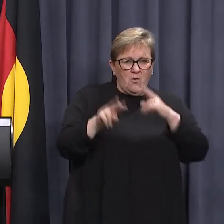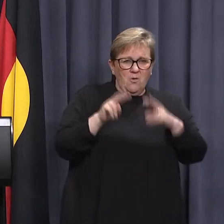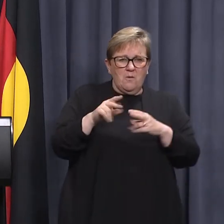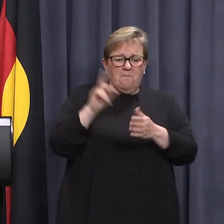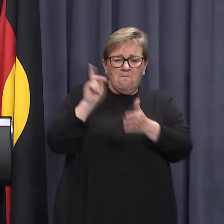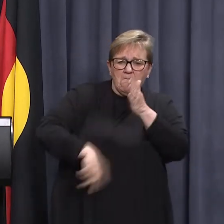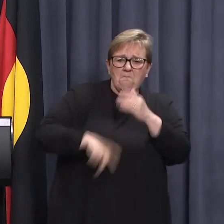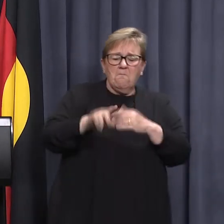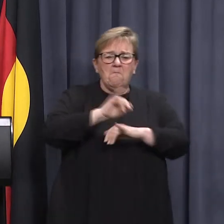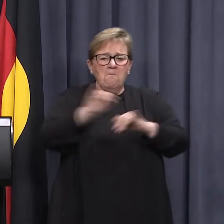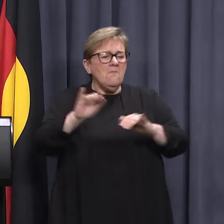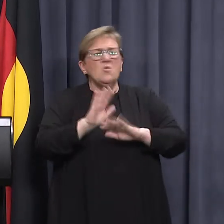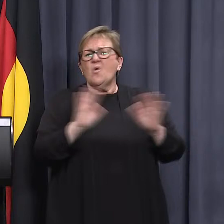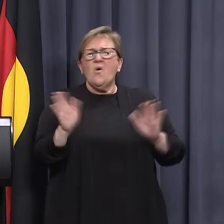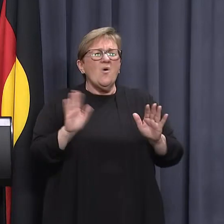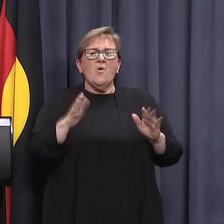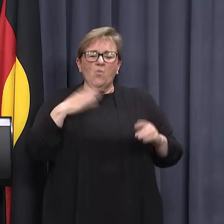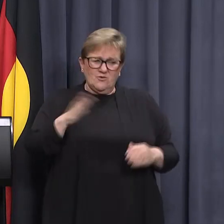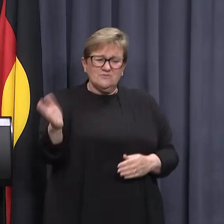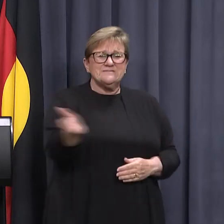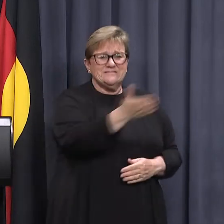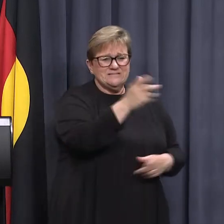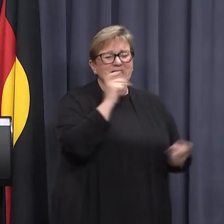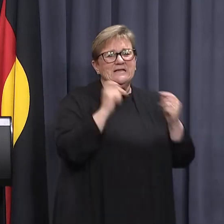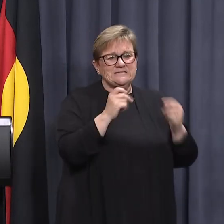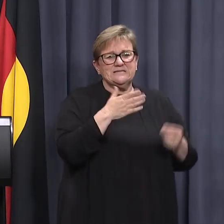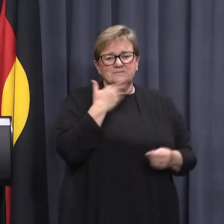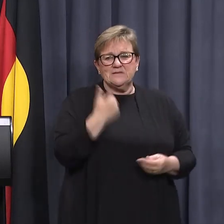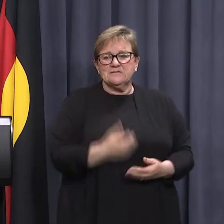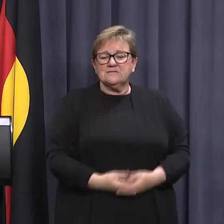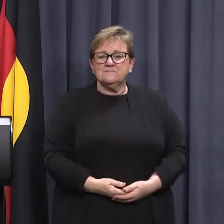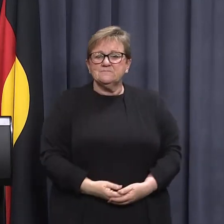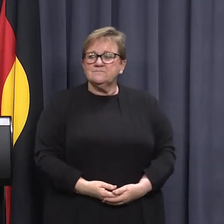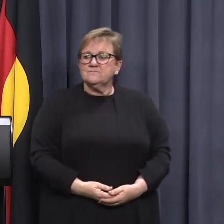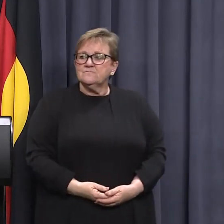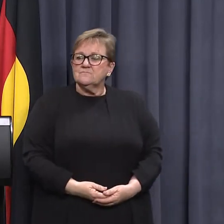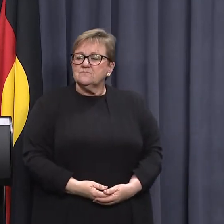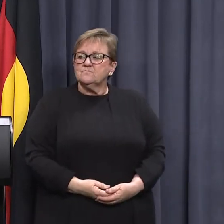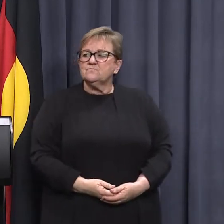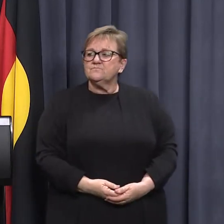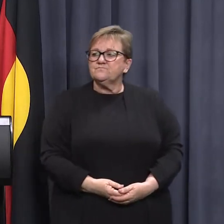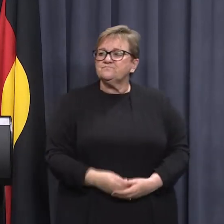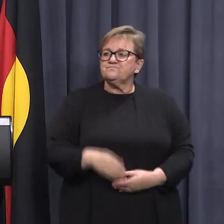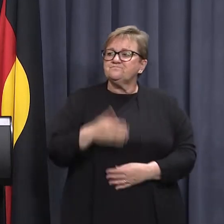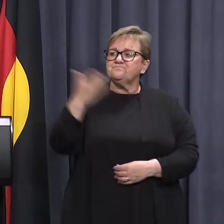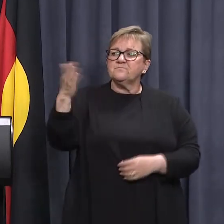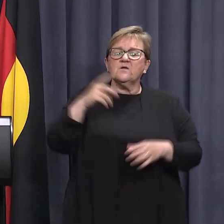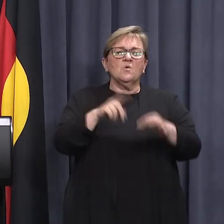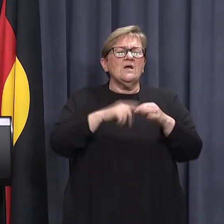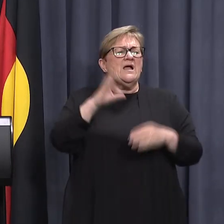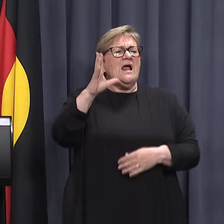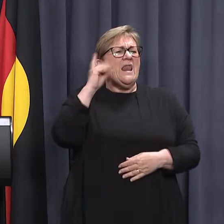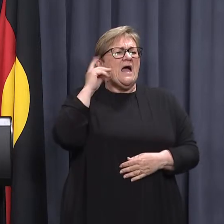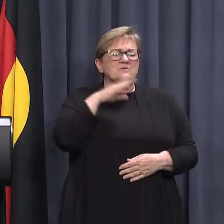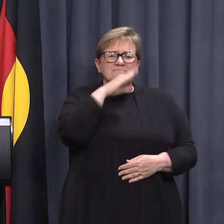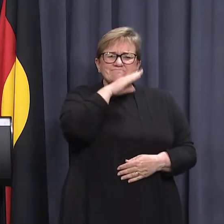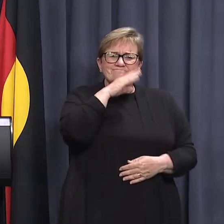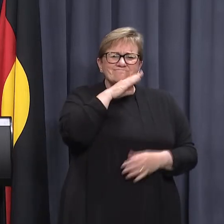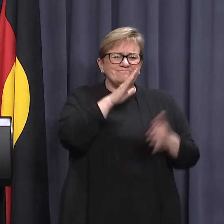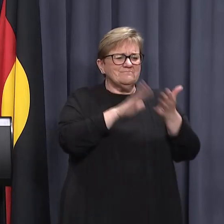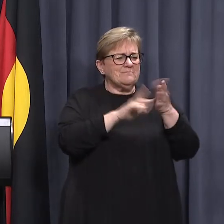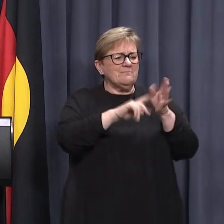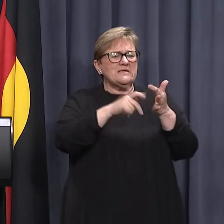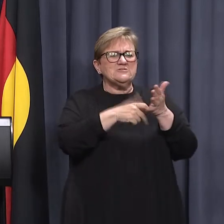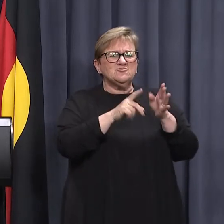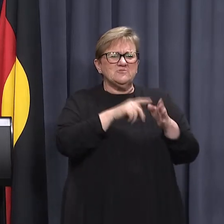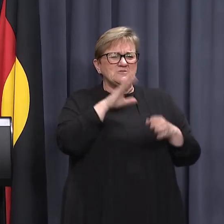kind of punitive action. We just want to encourage people to come forward and get tested. That case last week, that was a mystery case for a little while before it was